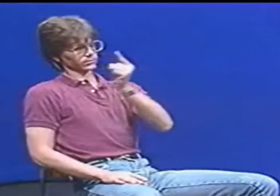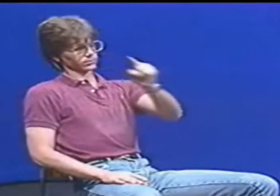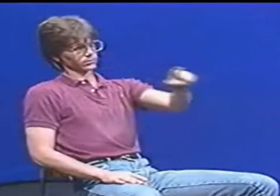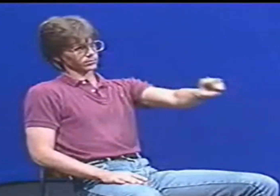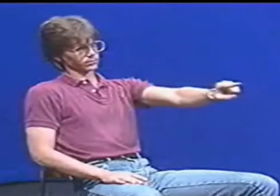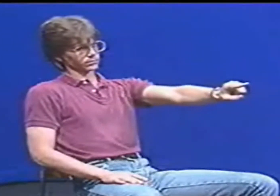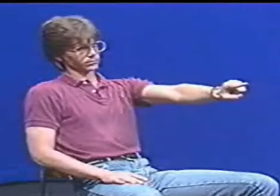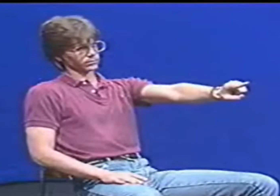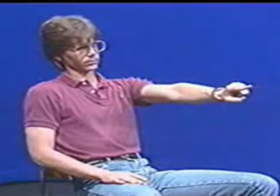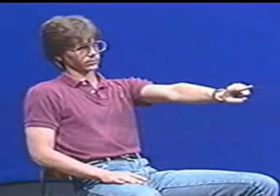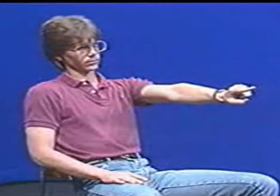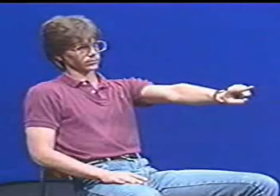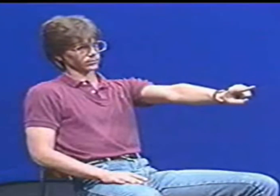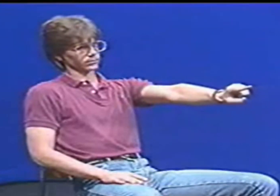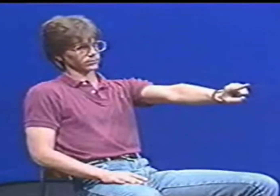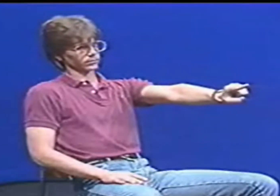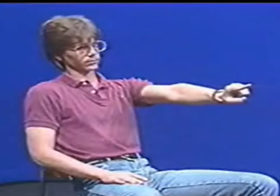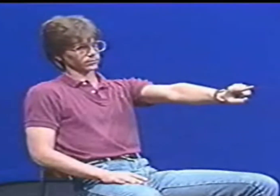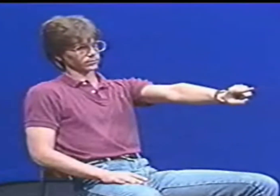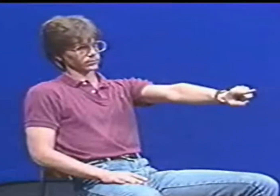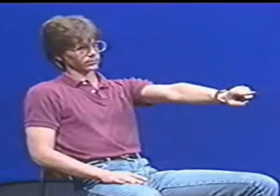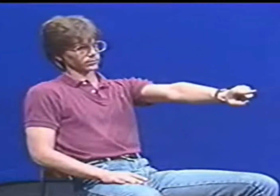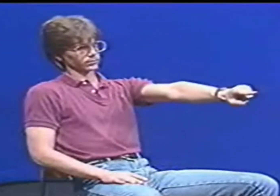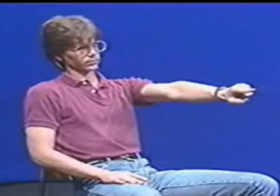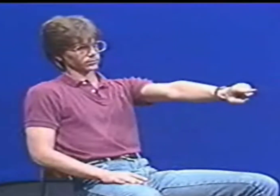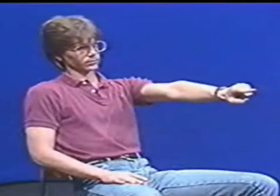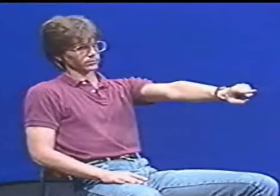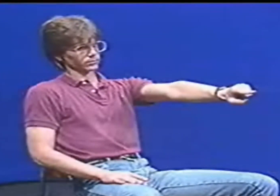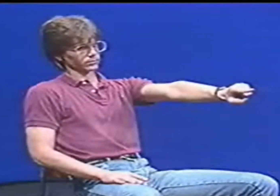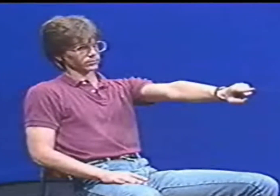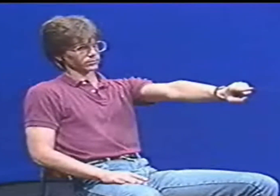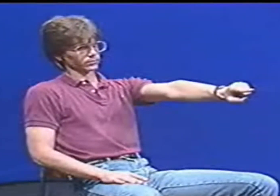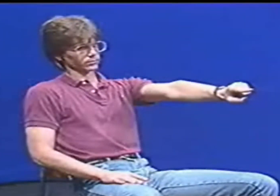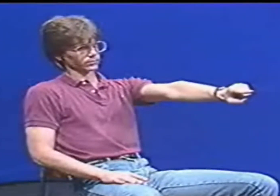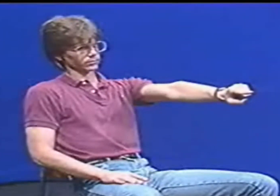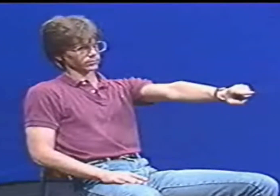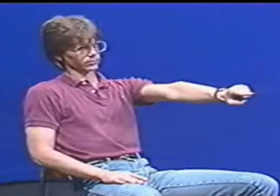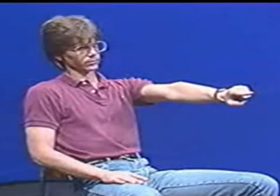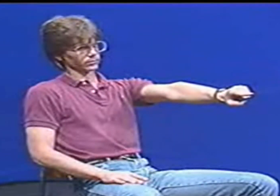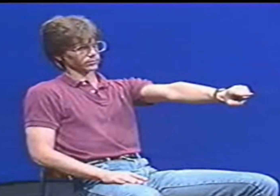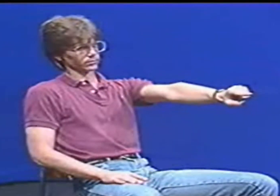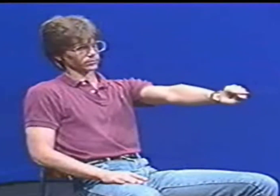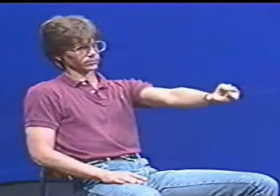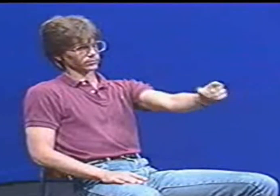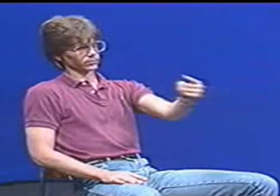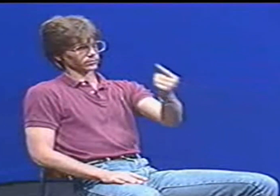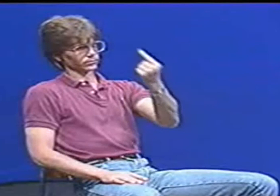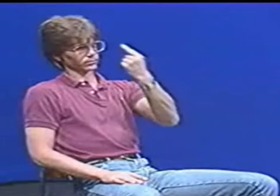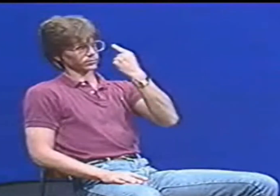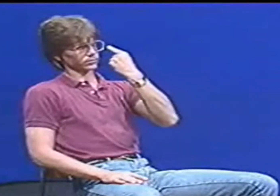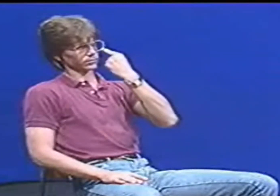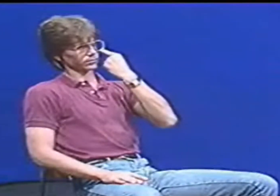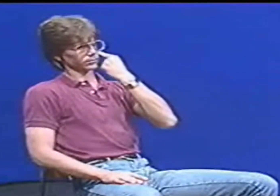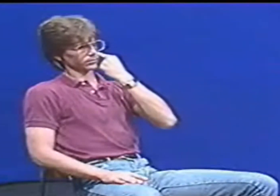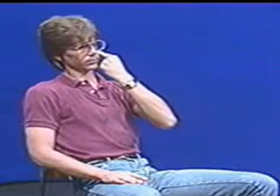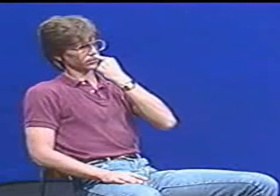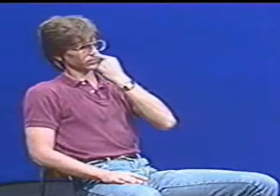the trajectory is not the area of maximal dysfunction. This type of tremor can also be seen in multiple sclerosis and other primary cerebellar